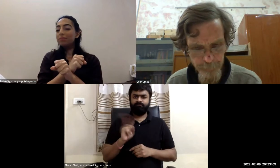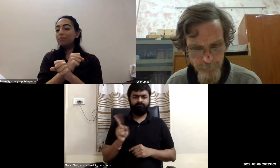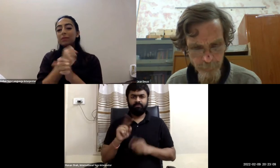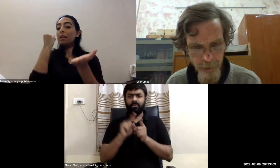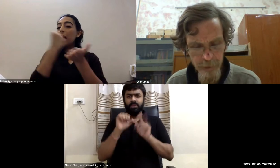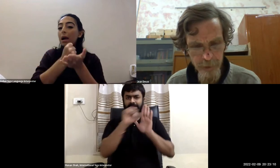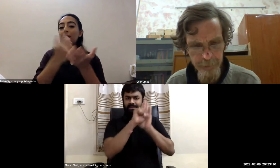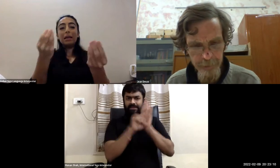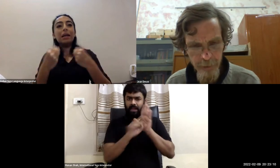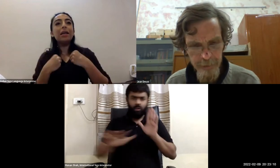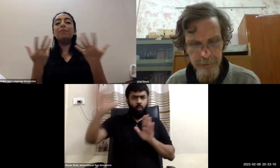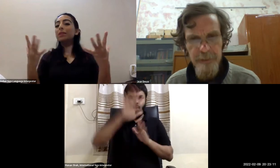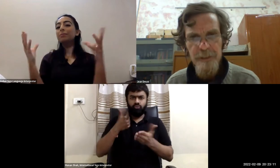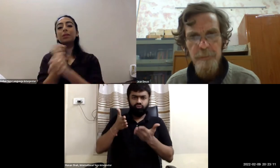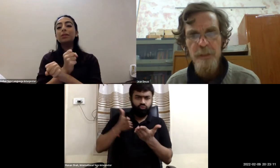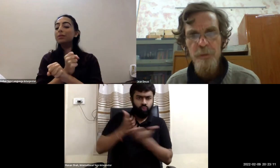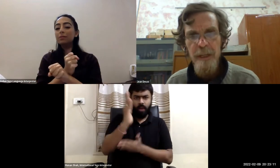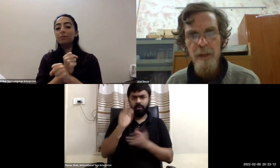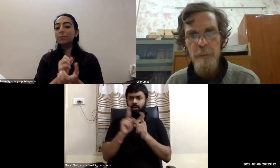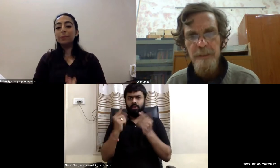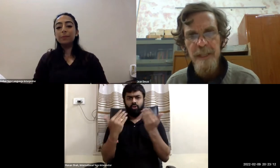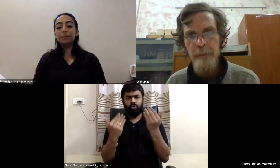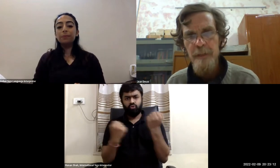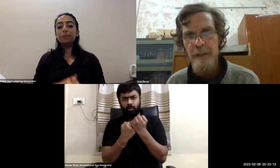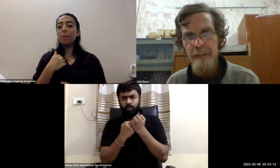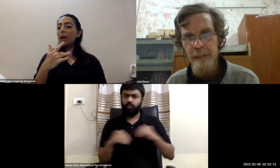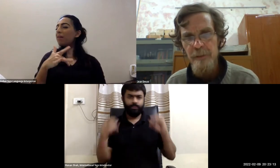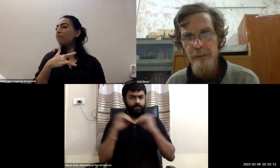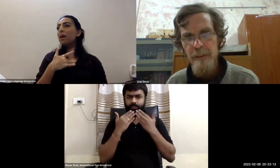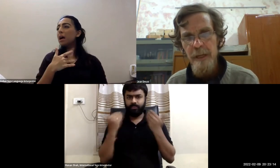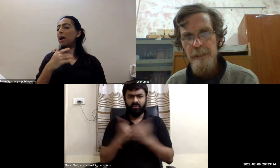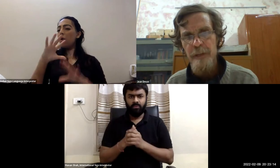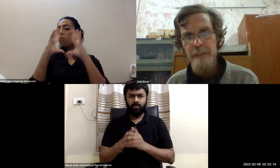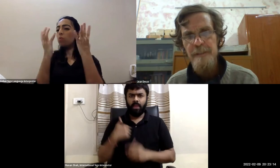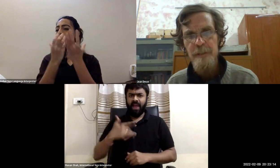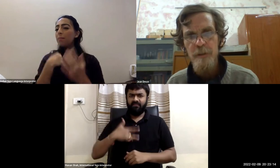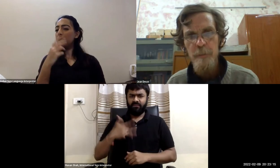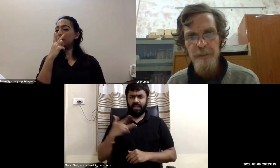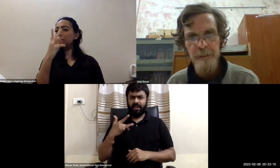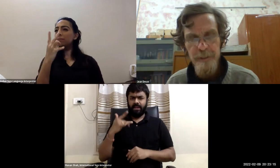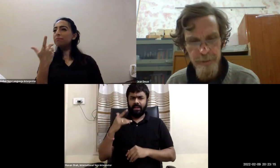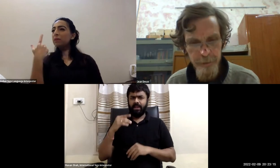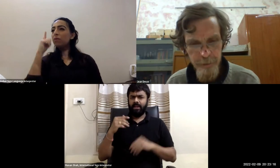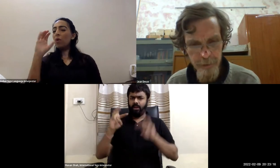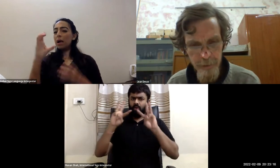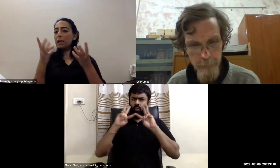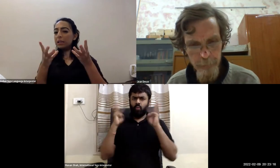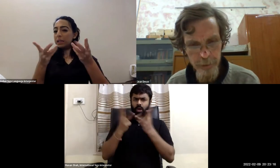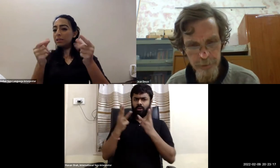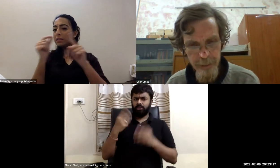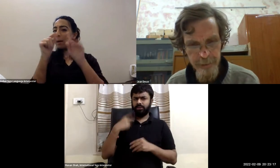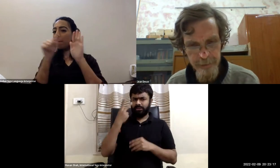now i think there is something really ominous happening right now as far as central policy is concerned